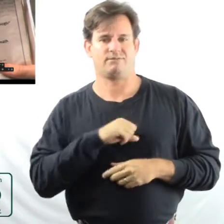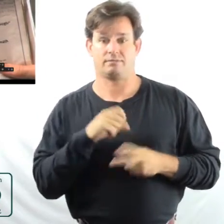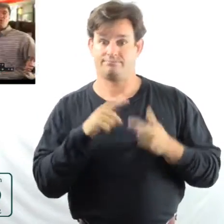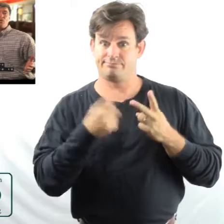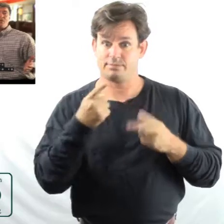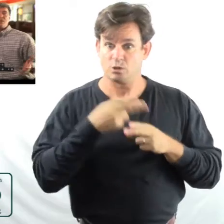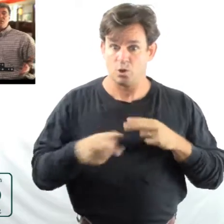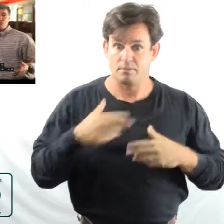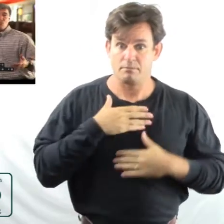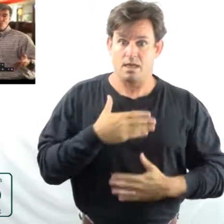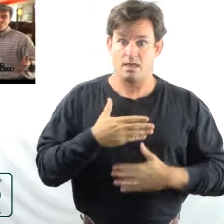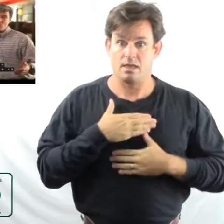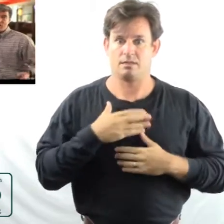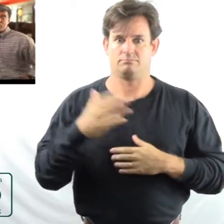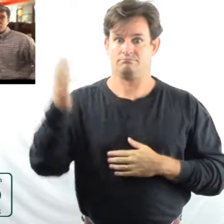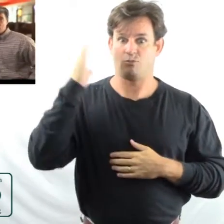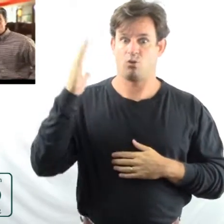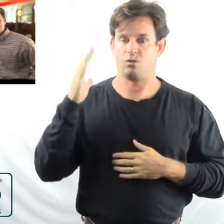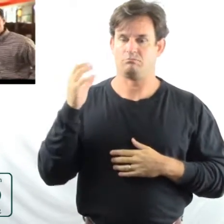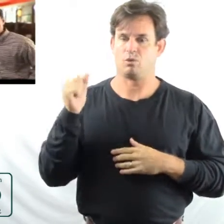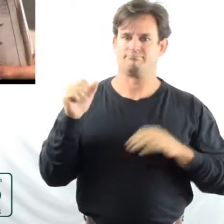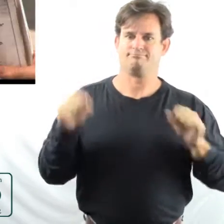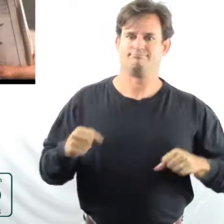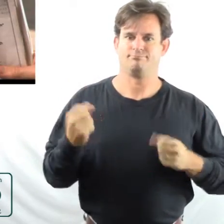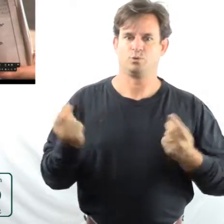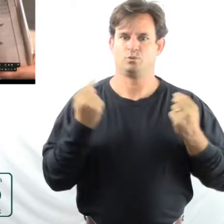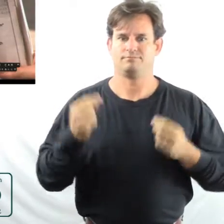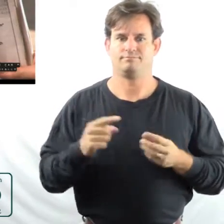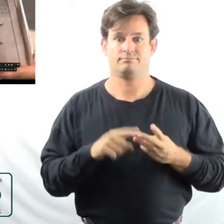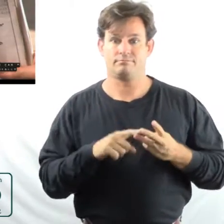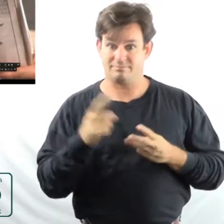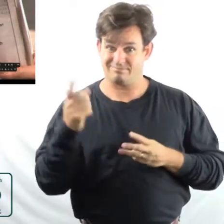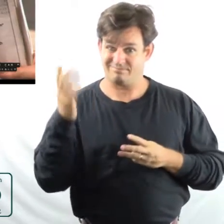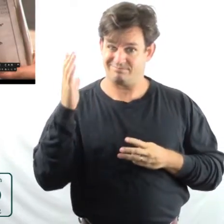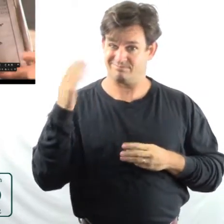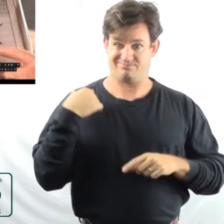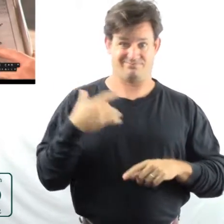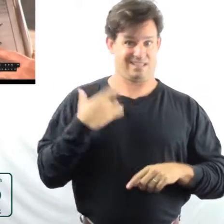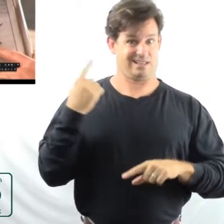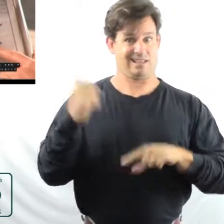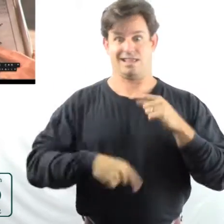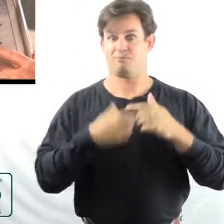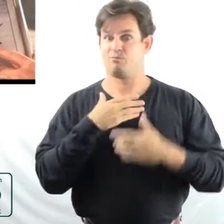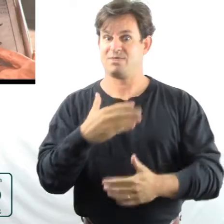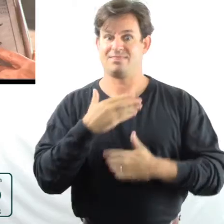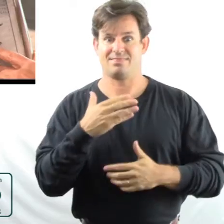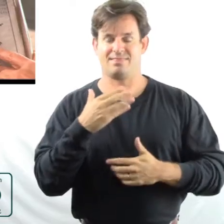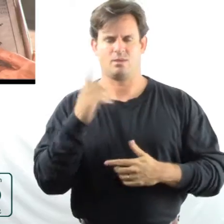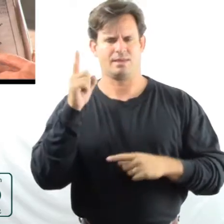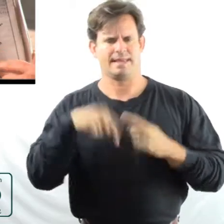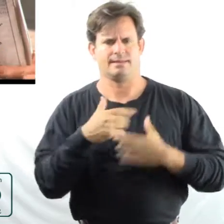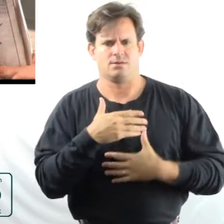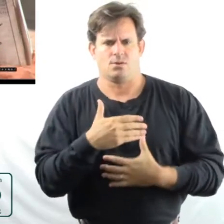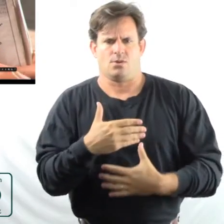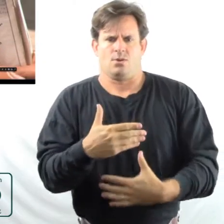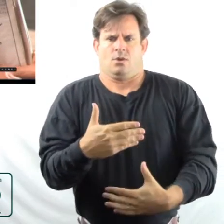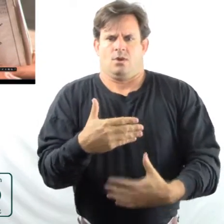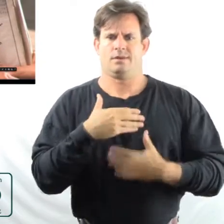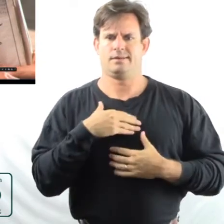breath doing things that you used to be able to do? Do you ever feel like you can't breathe or can't take a really deep breath? Do you find yourself